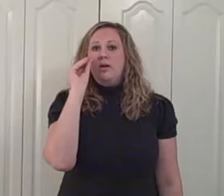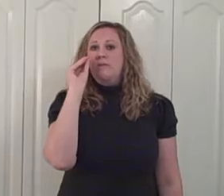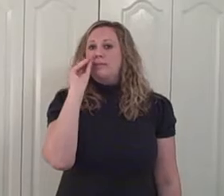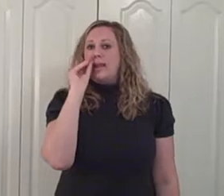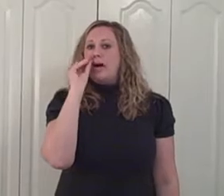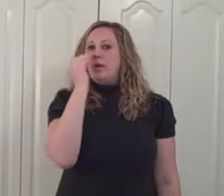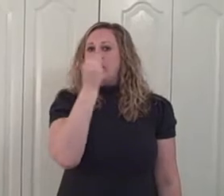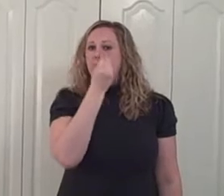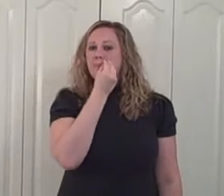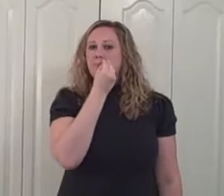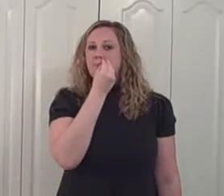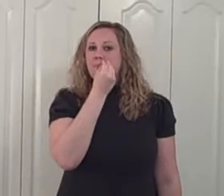Flower.